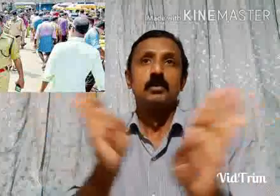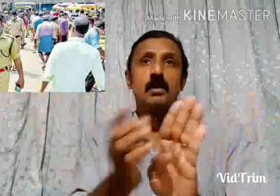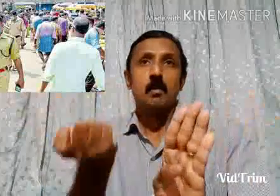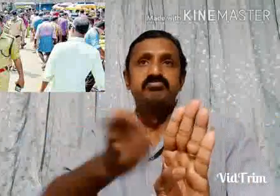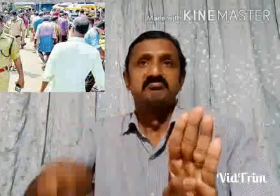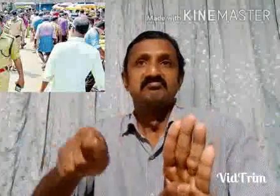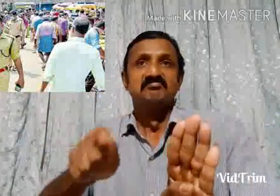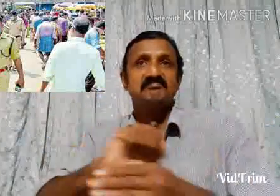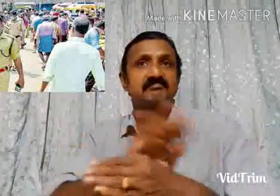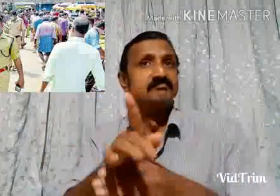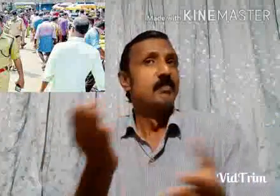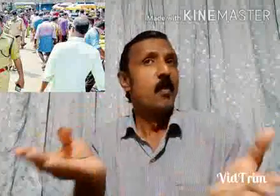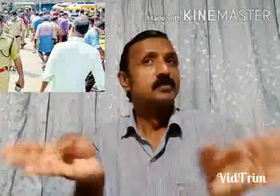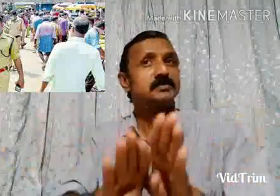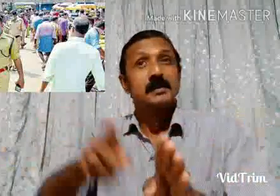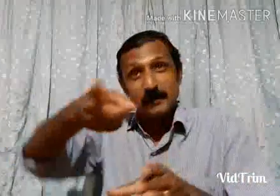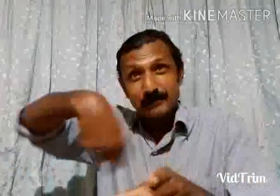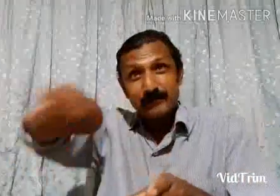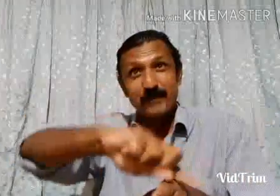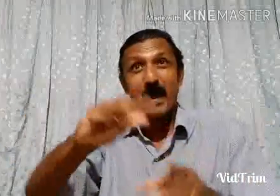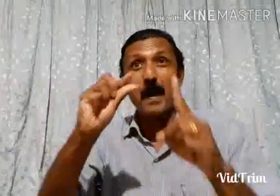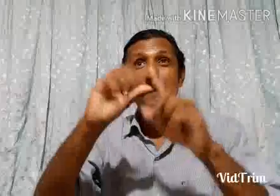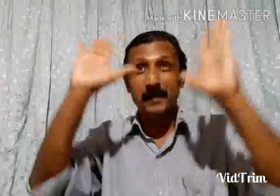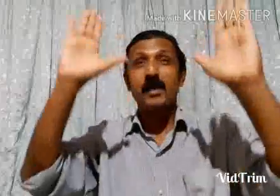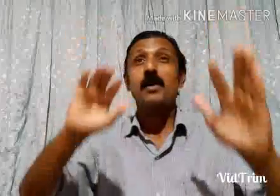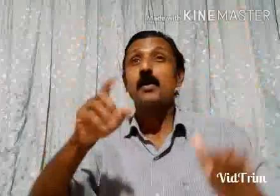I'm a good person. good I was a good person.